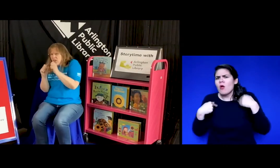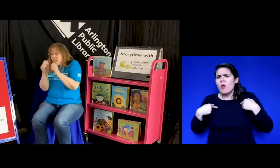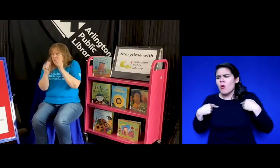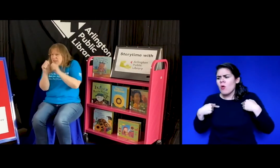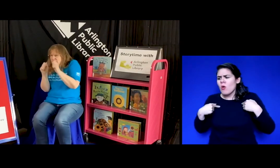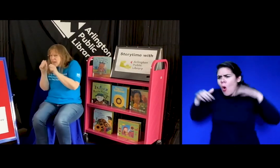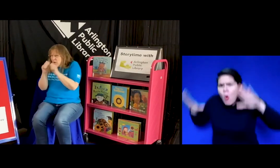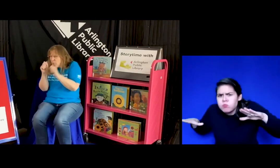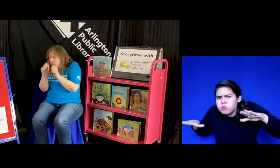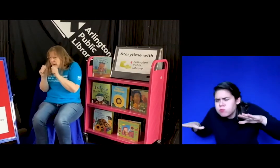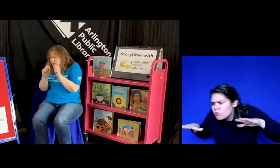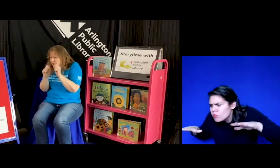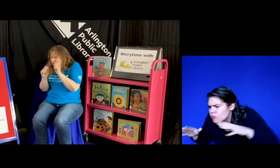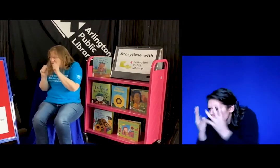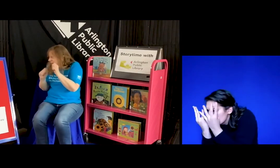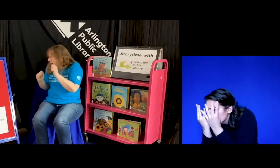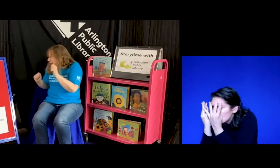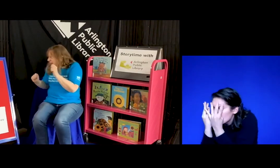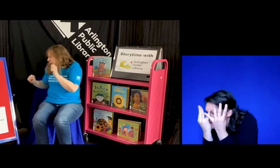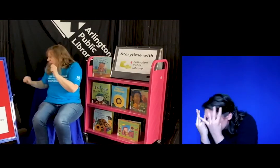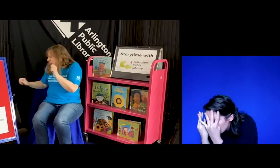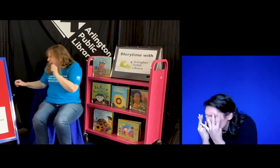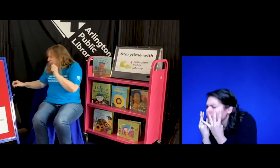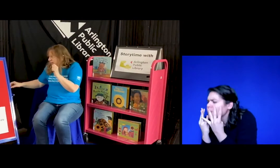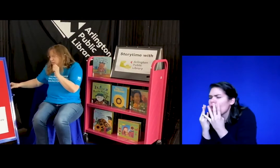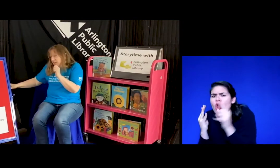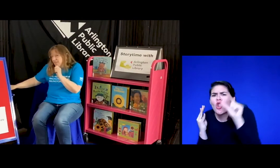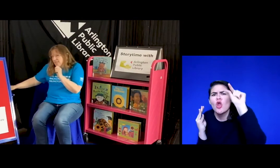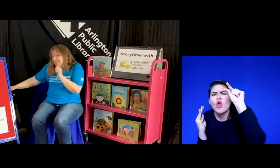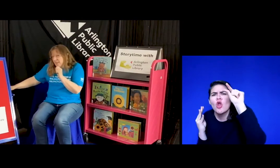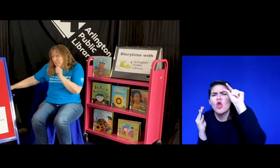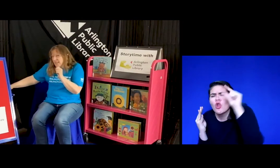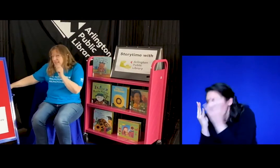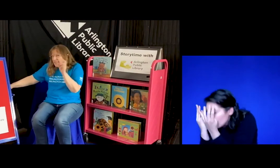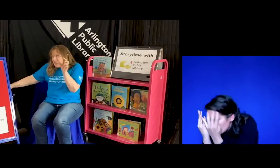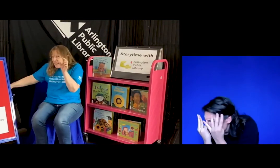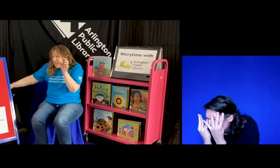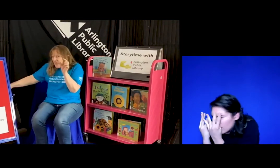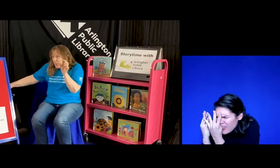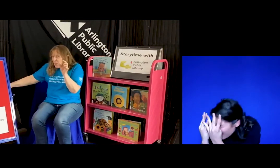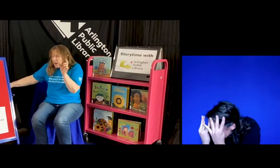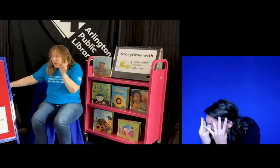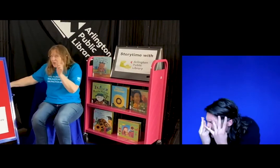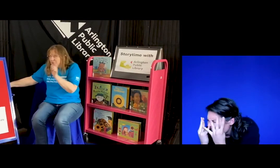wiggle can you think of something little that wiggles